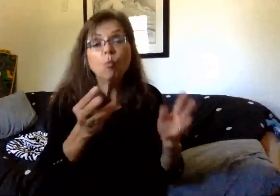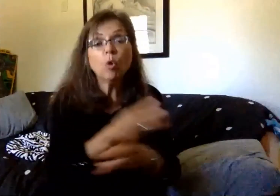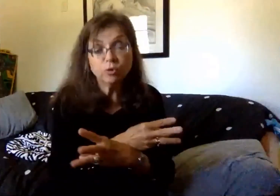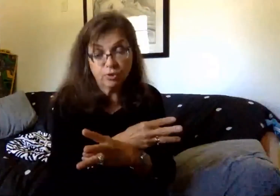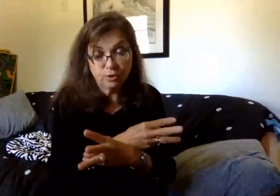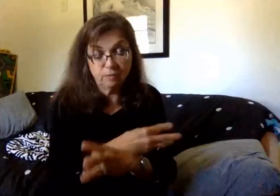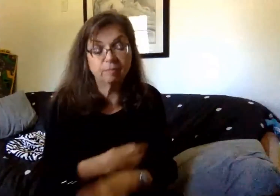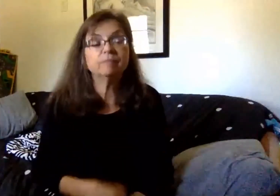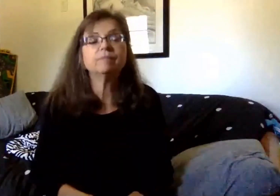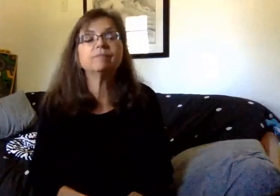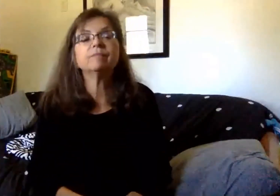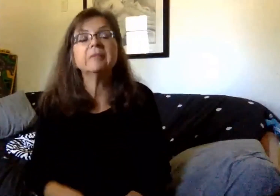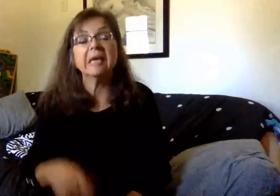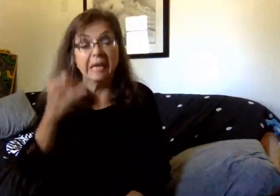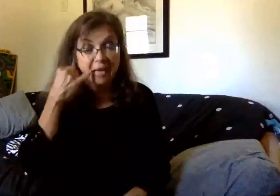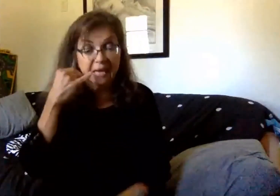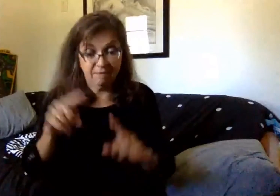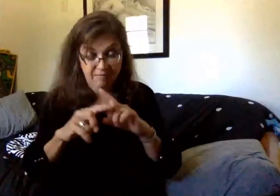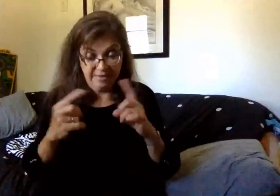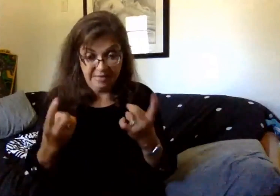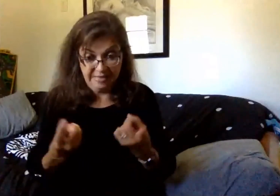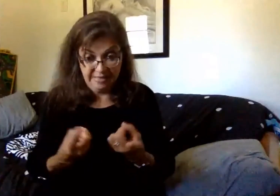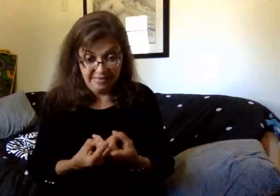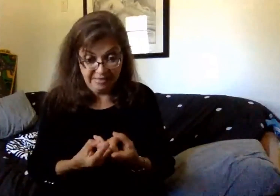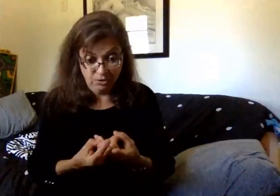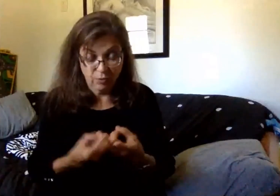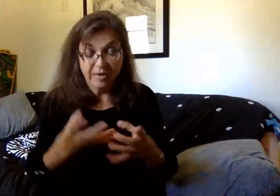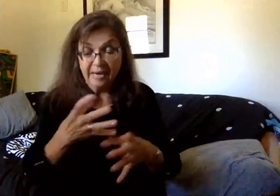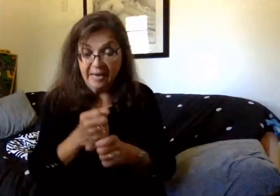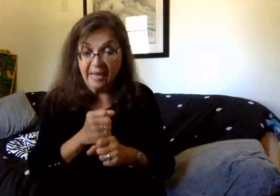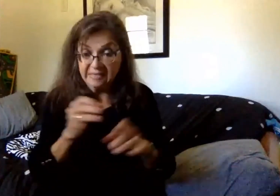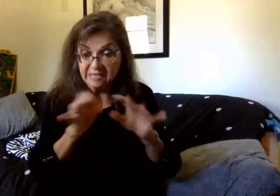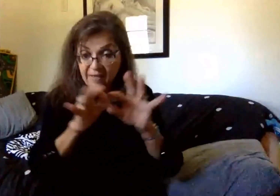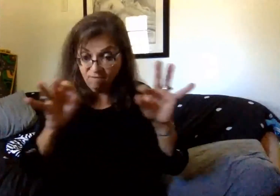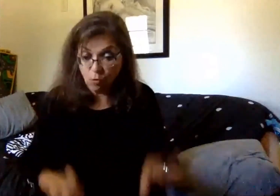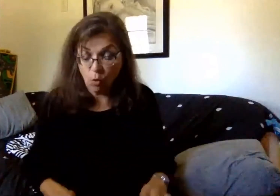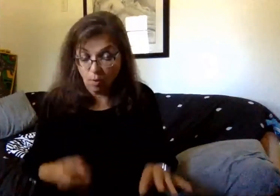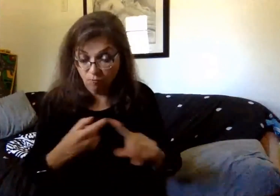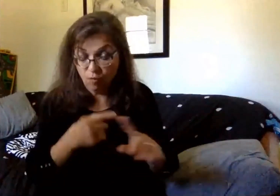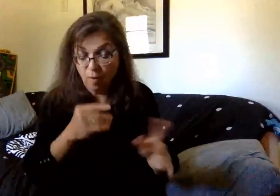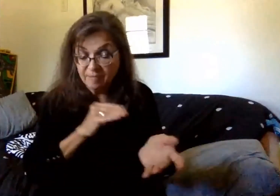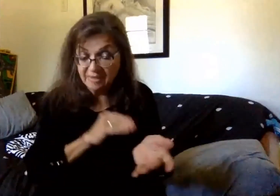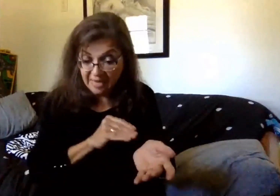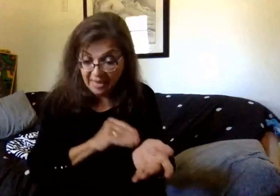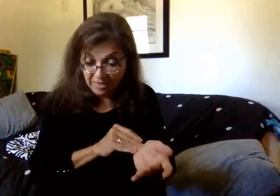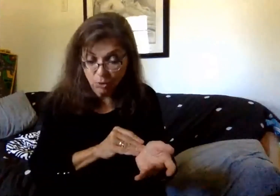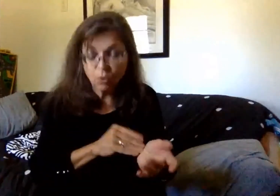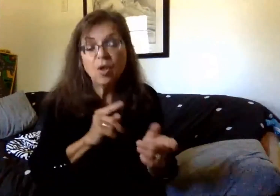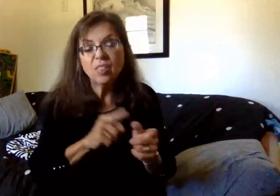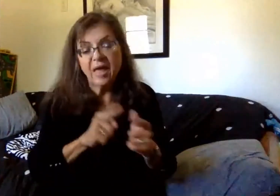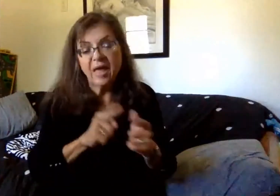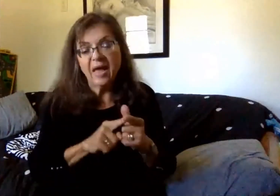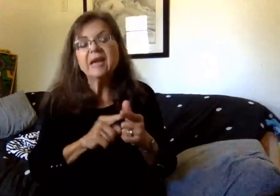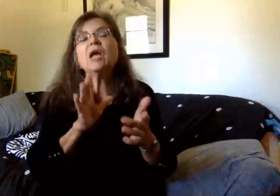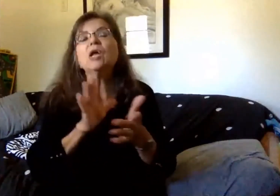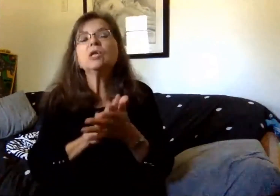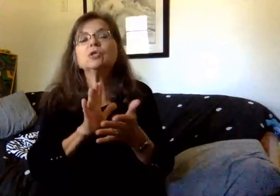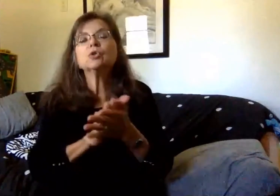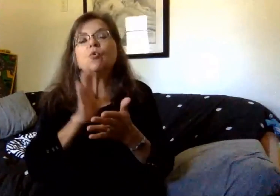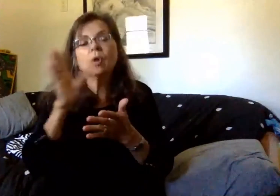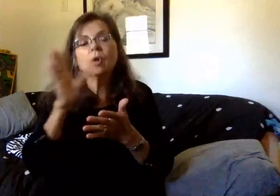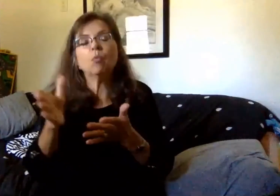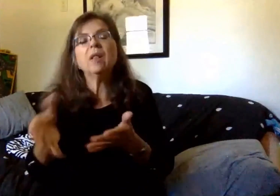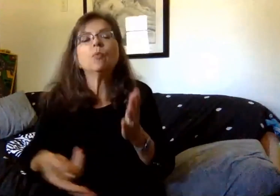If the district were to receive this form from a physician, it will be reviewed and accepted or not